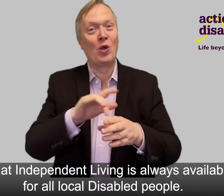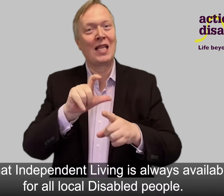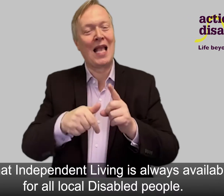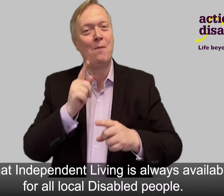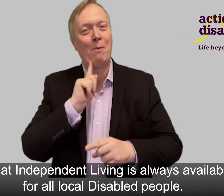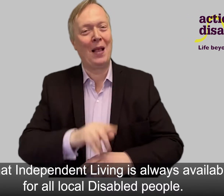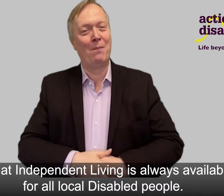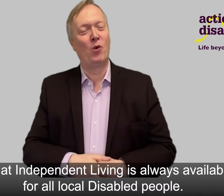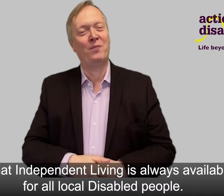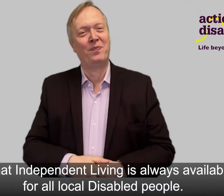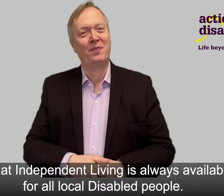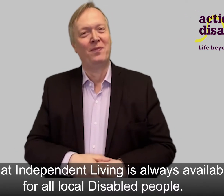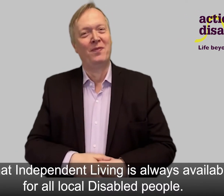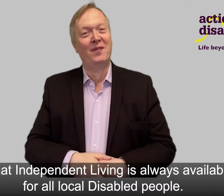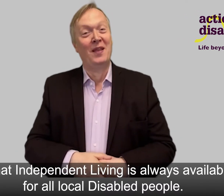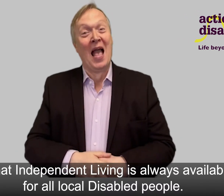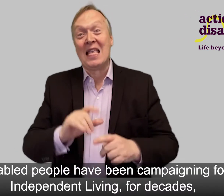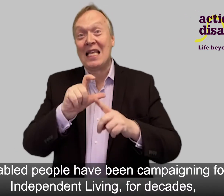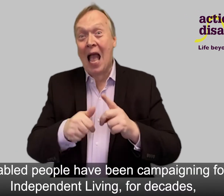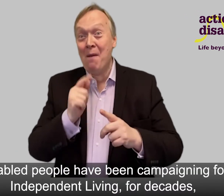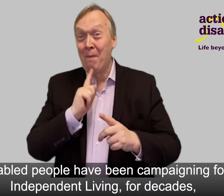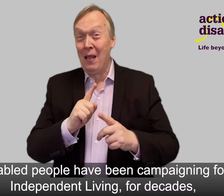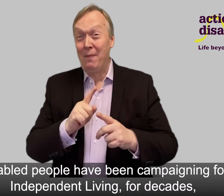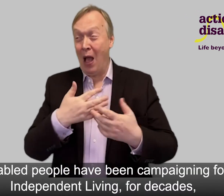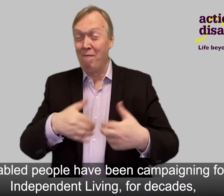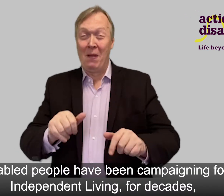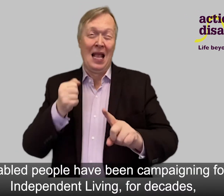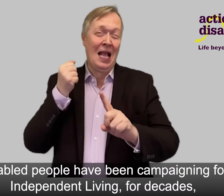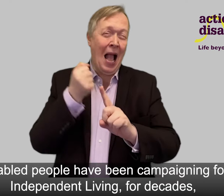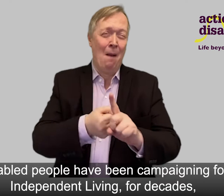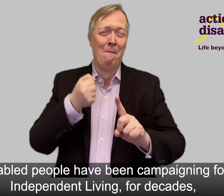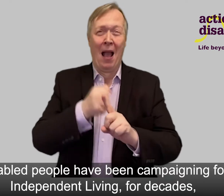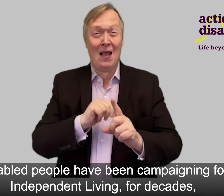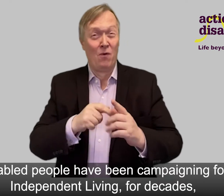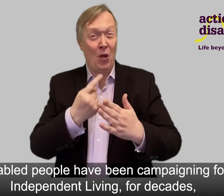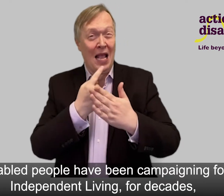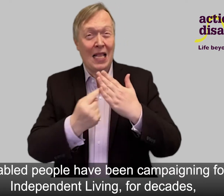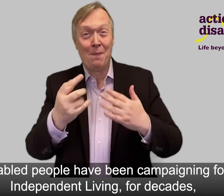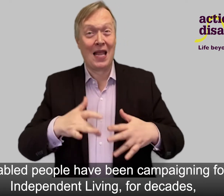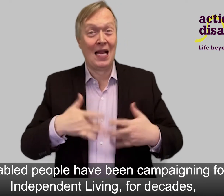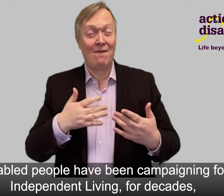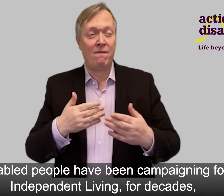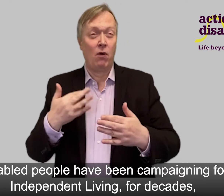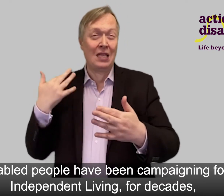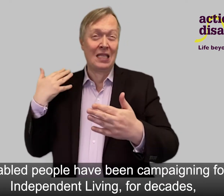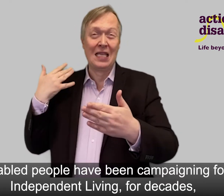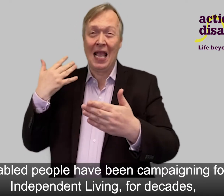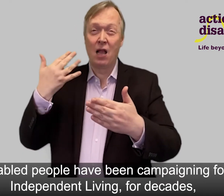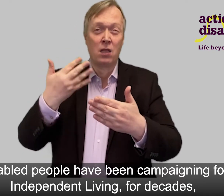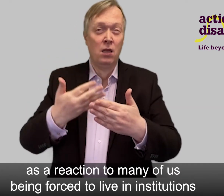disabled people. Disabled people have been campaigning for independent living for decades as